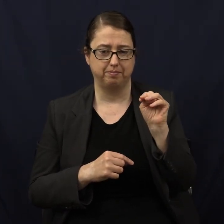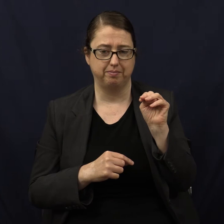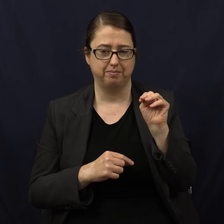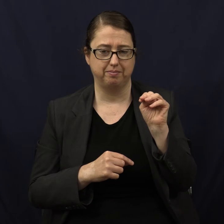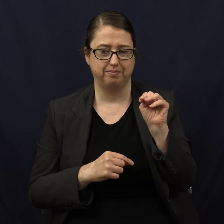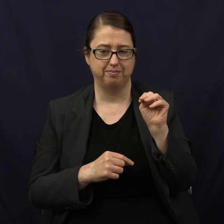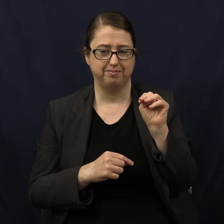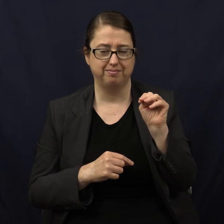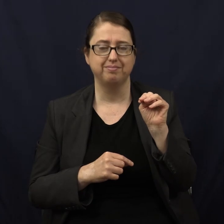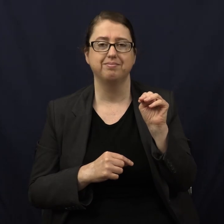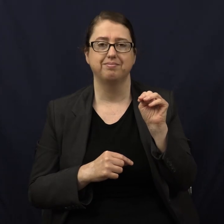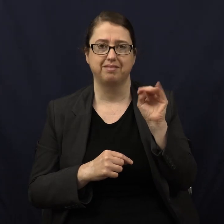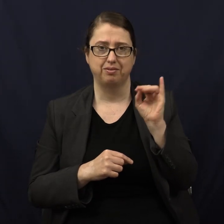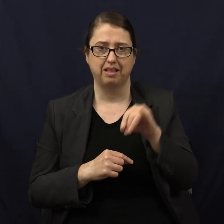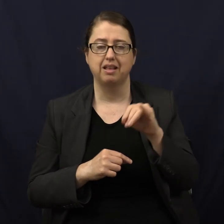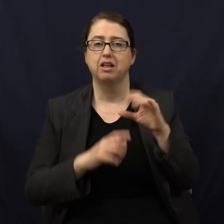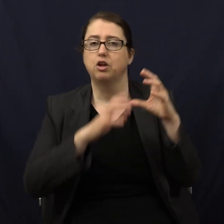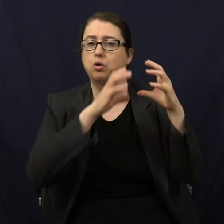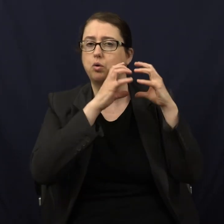It is coconut water.